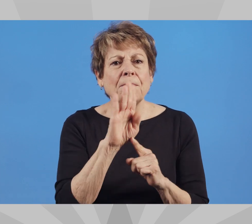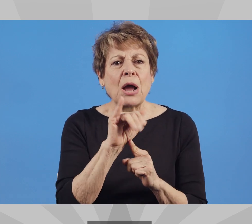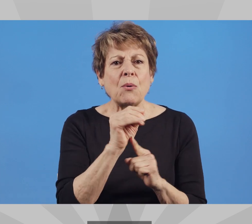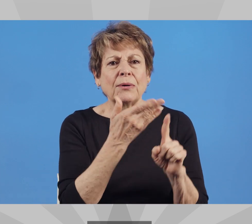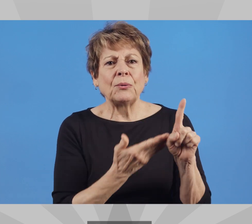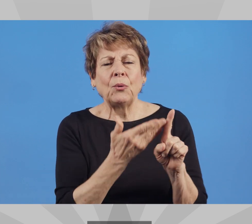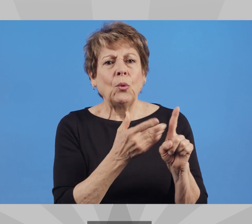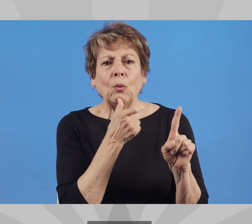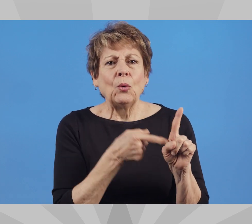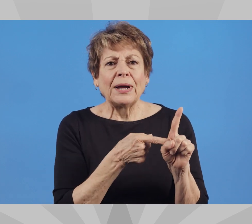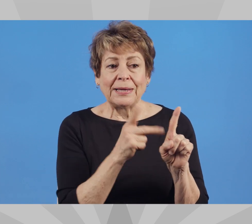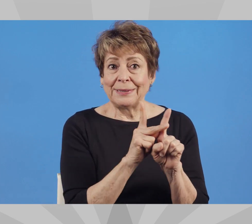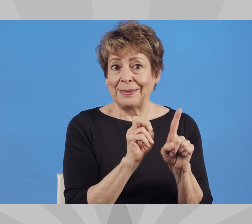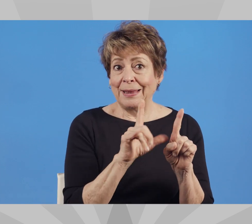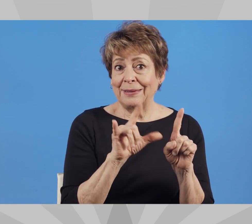Biography